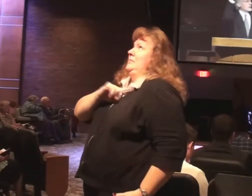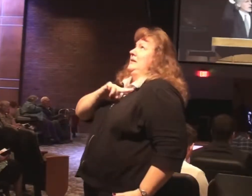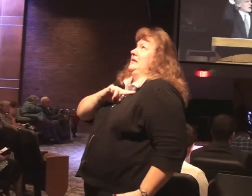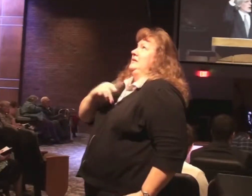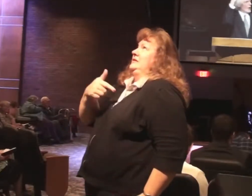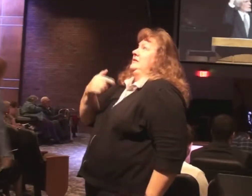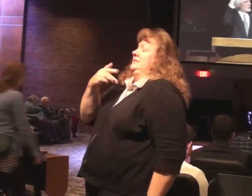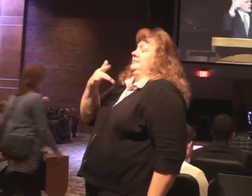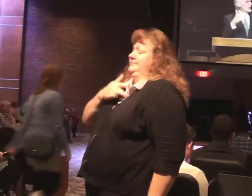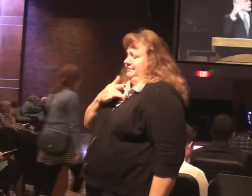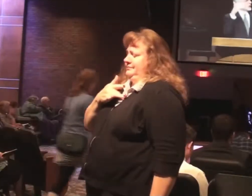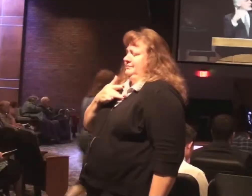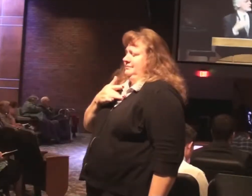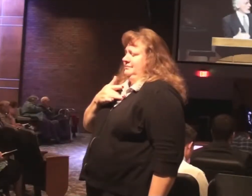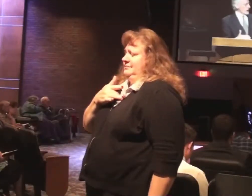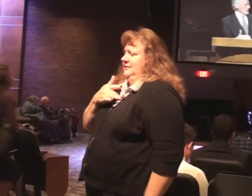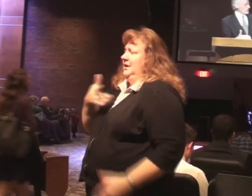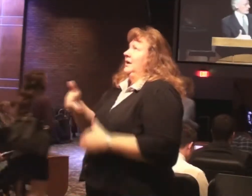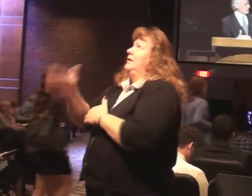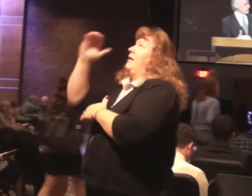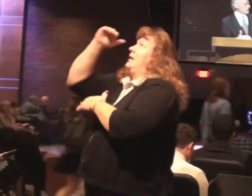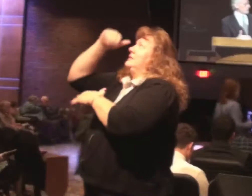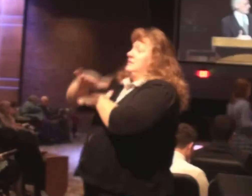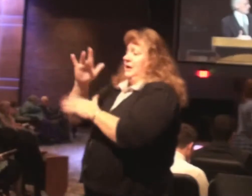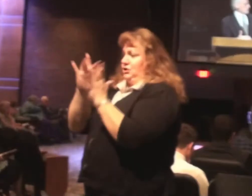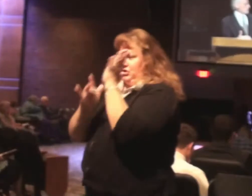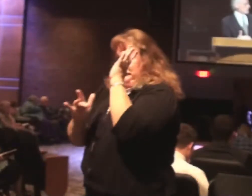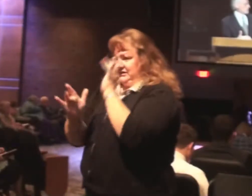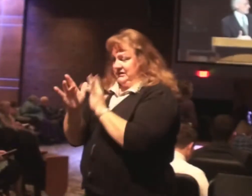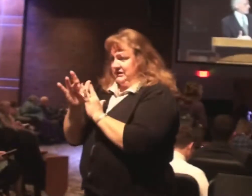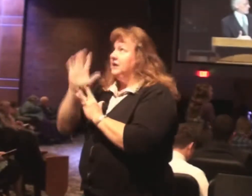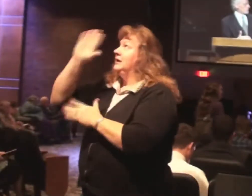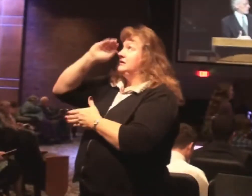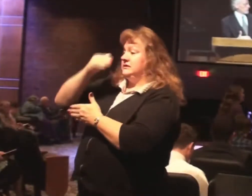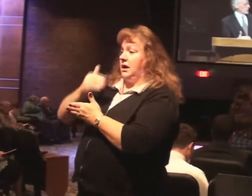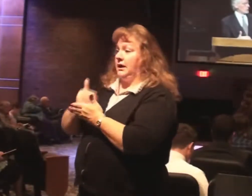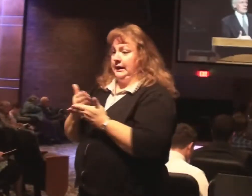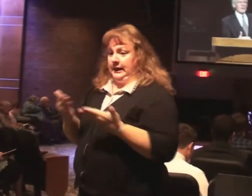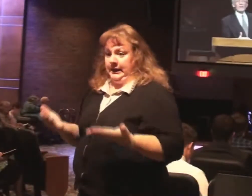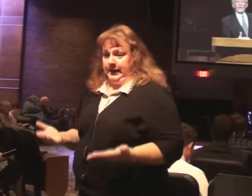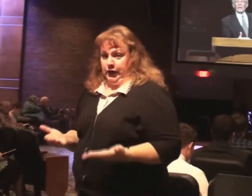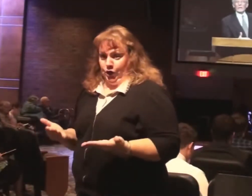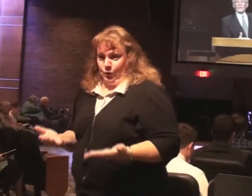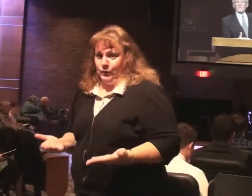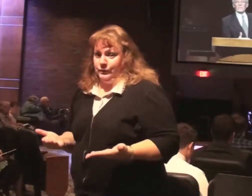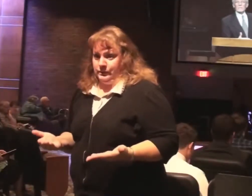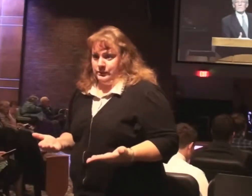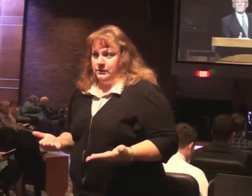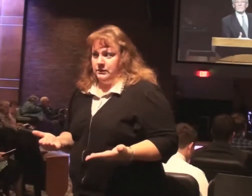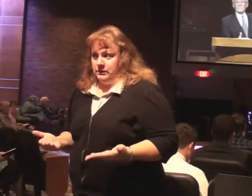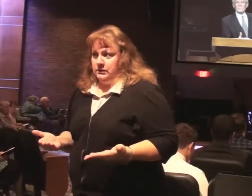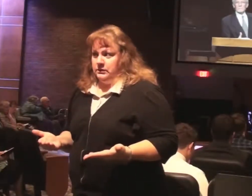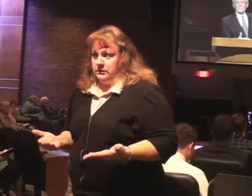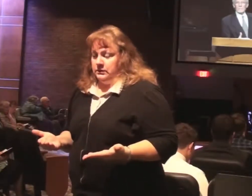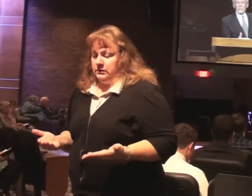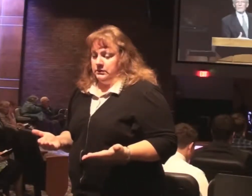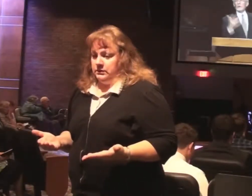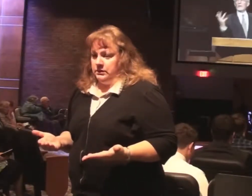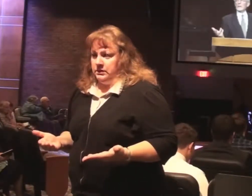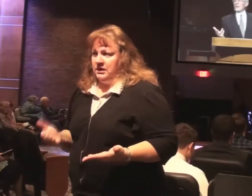that God sent his Son to this earth to be born into